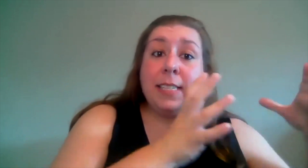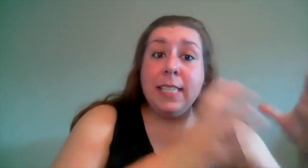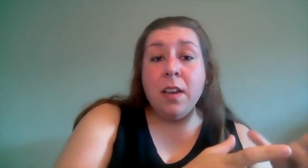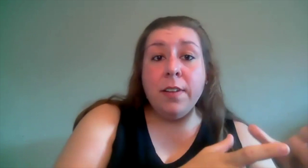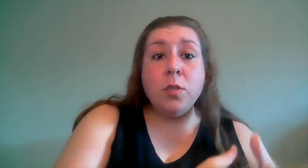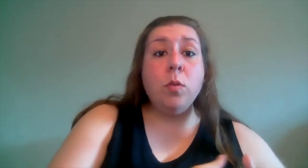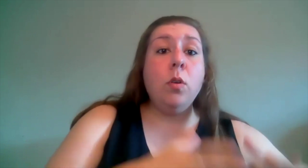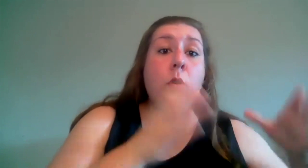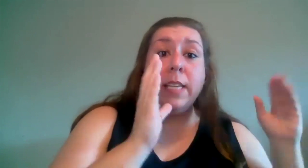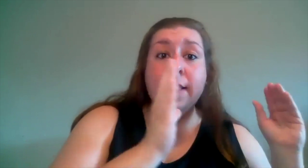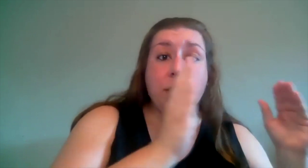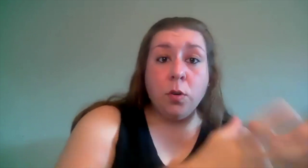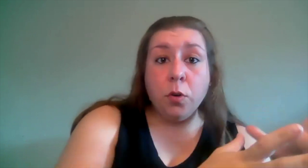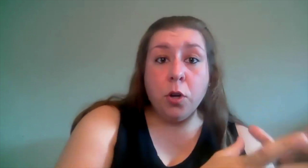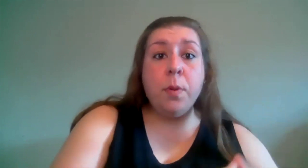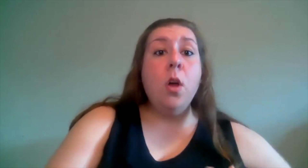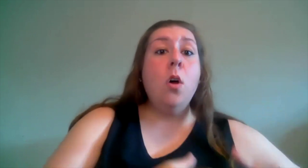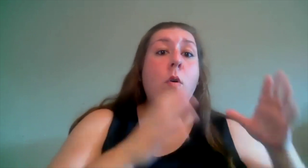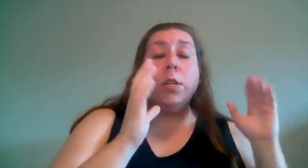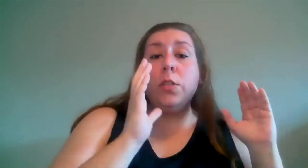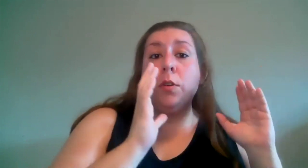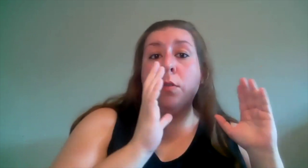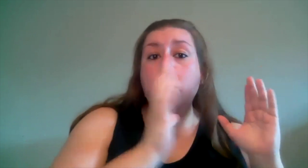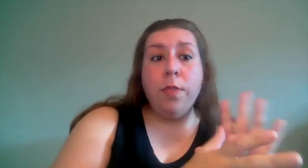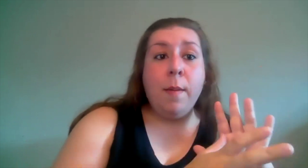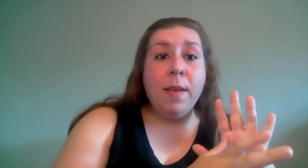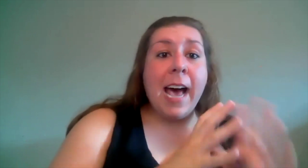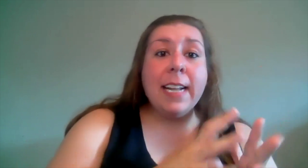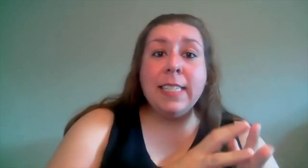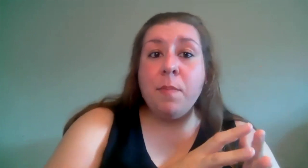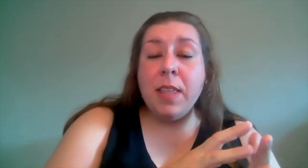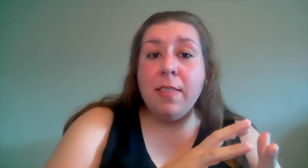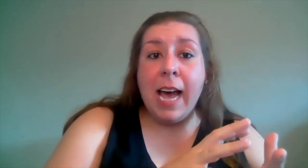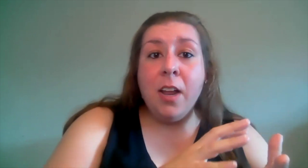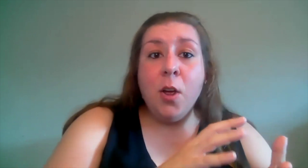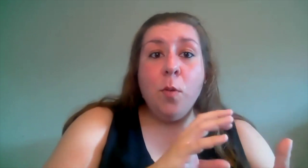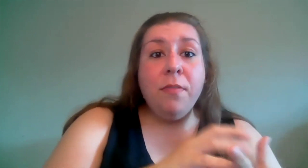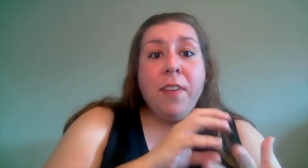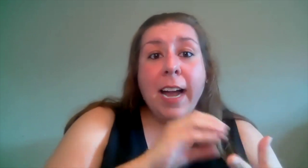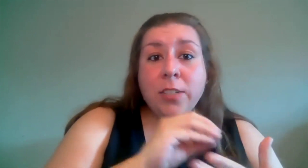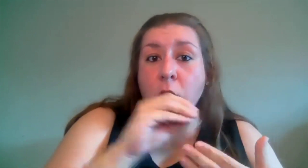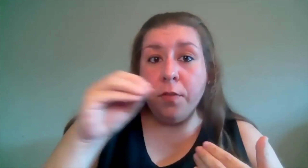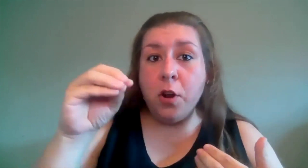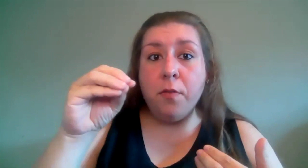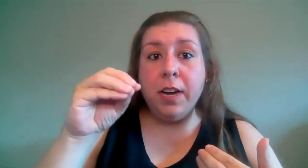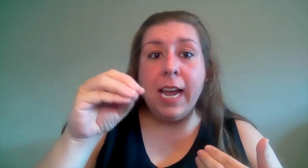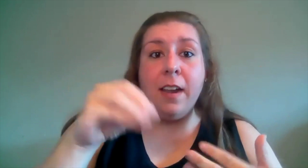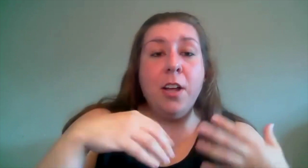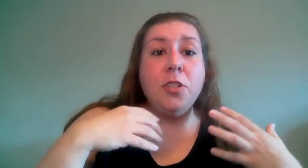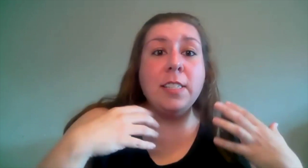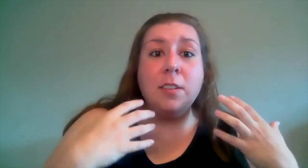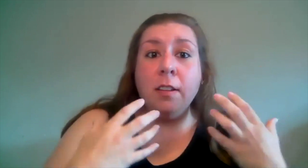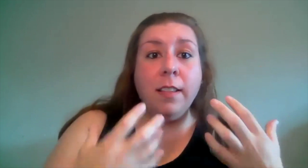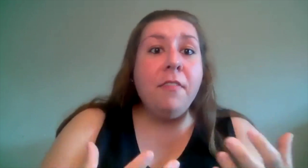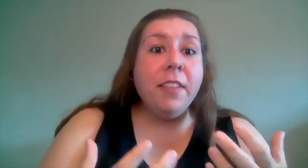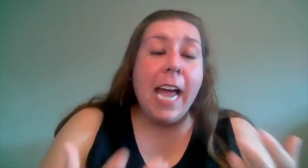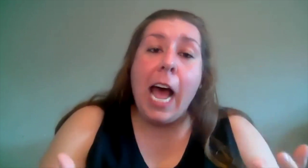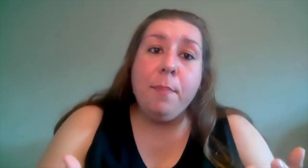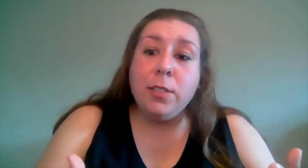this individual or to this group or to i mean that is something that we find over and over again just lovely happy